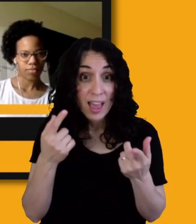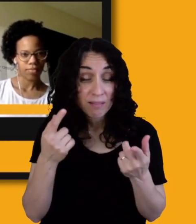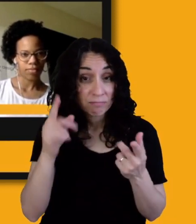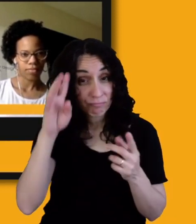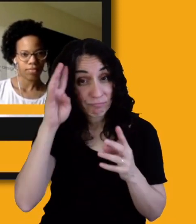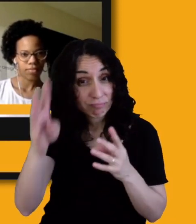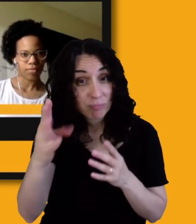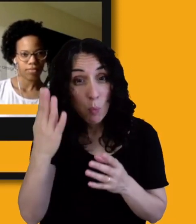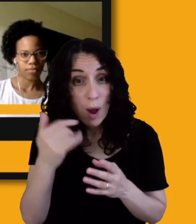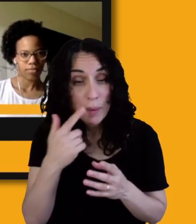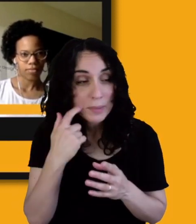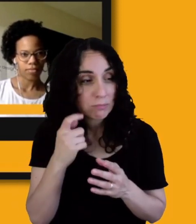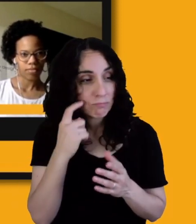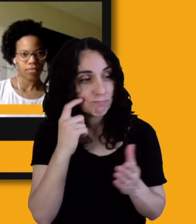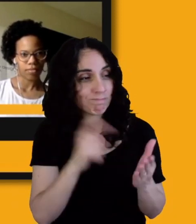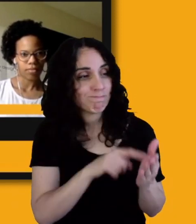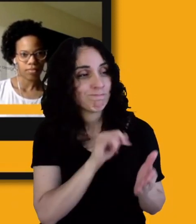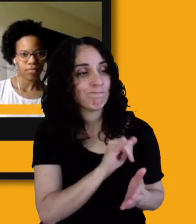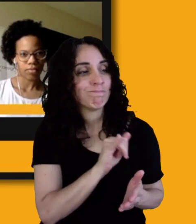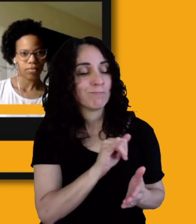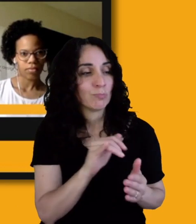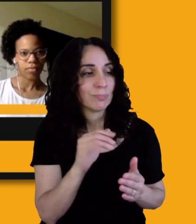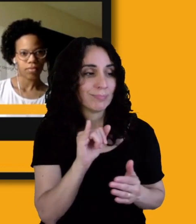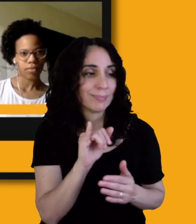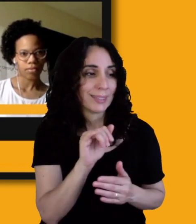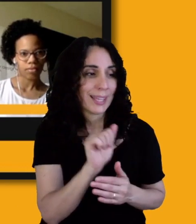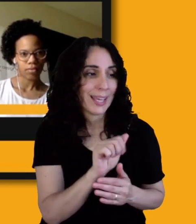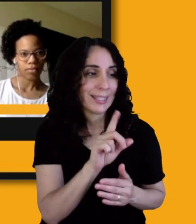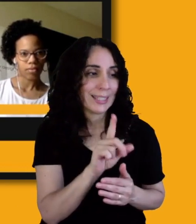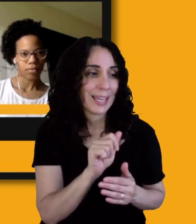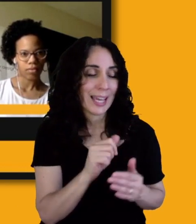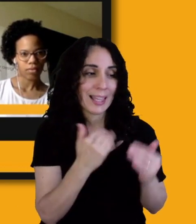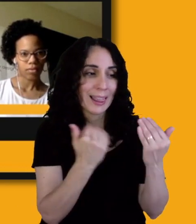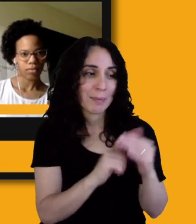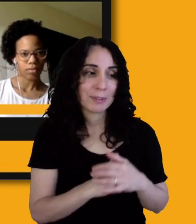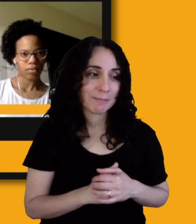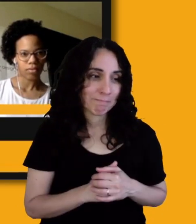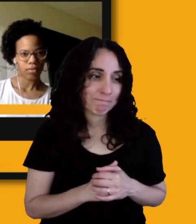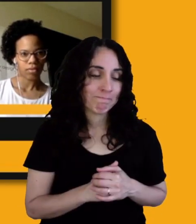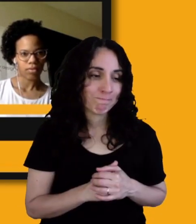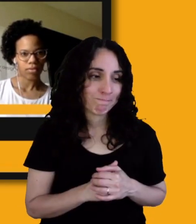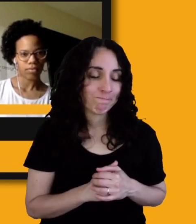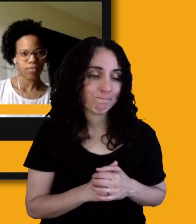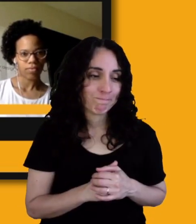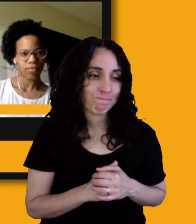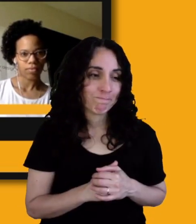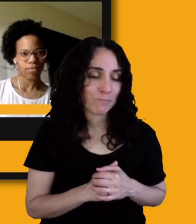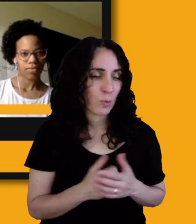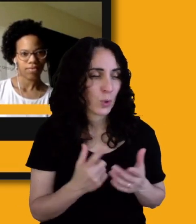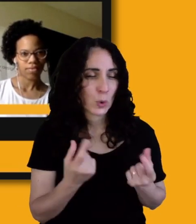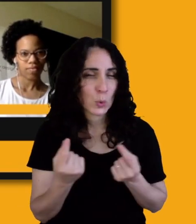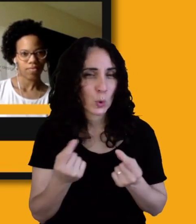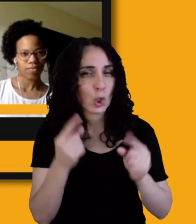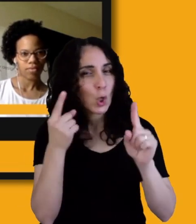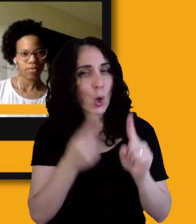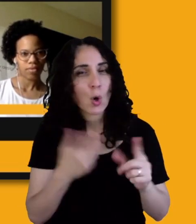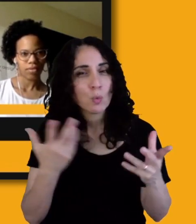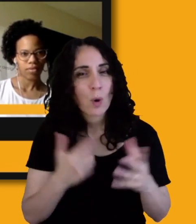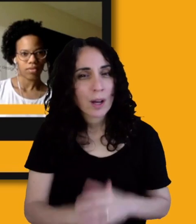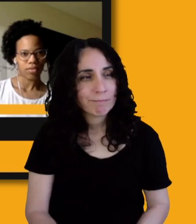of the ADA. And it tried to identify, um, you know, like what, what is it we're trying to do here? And it was focused on